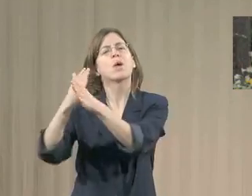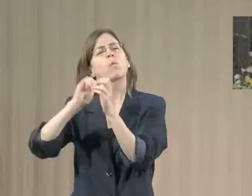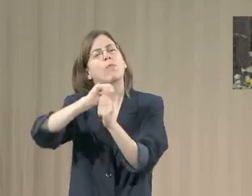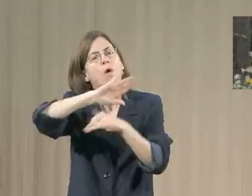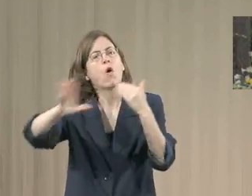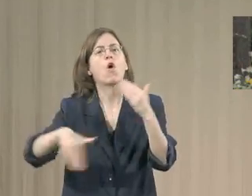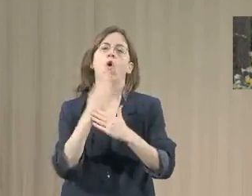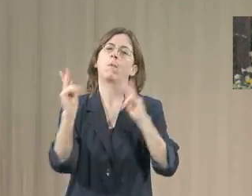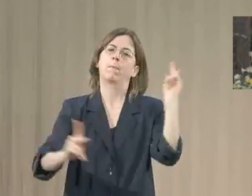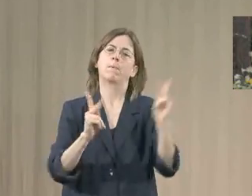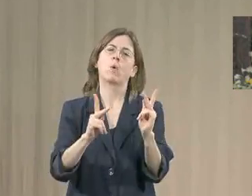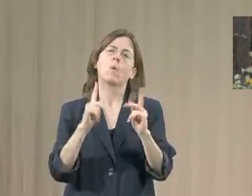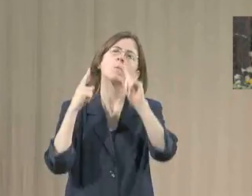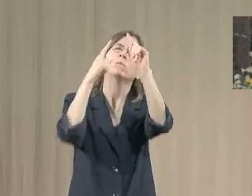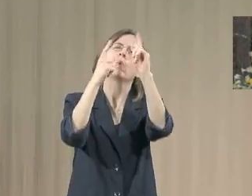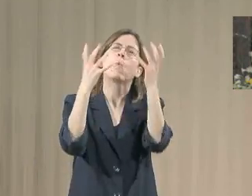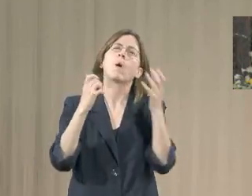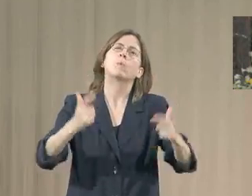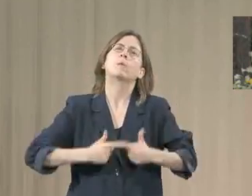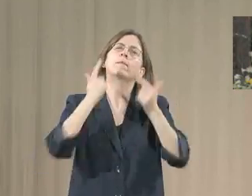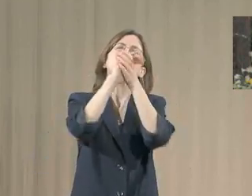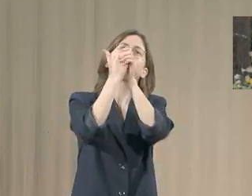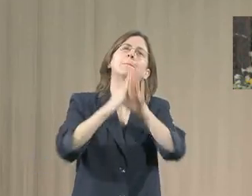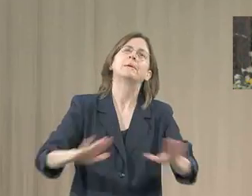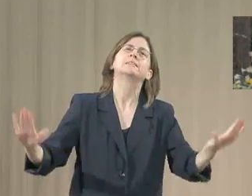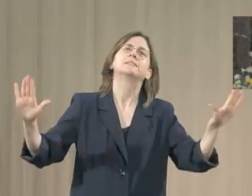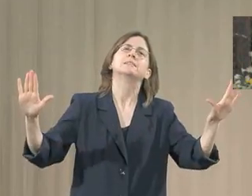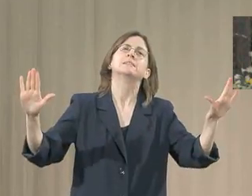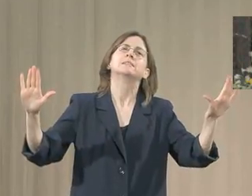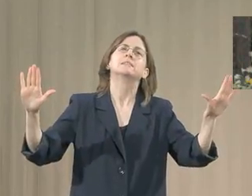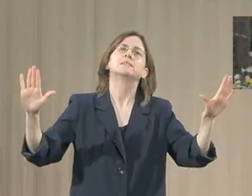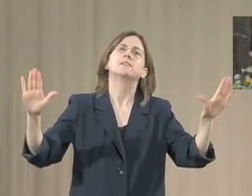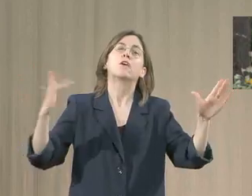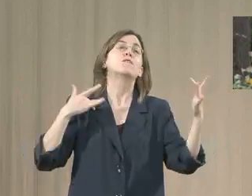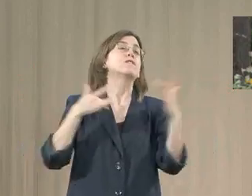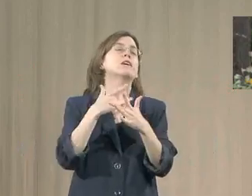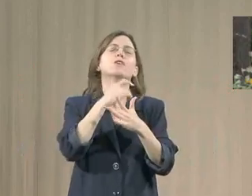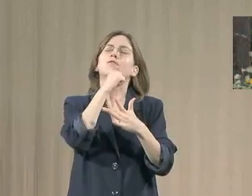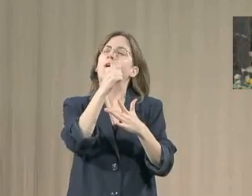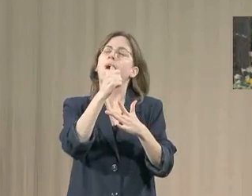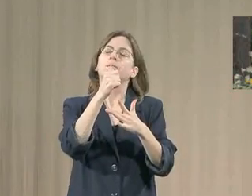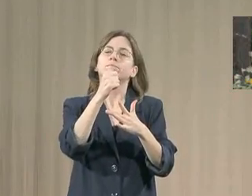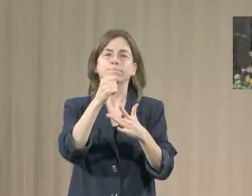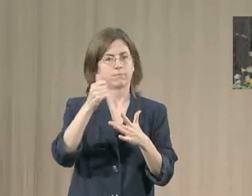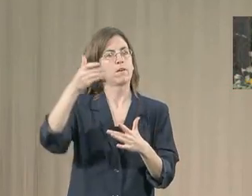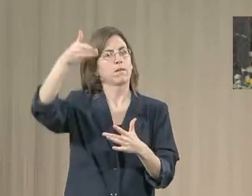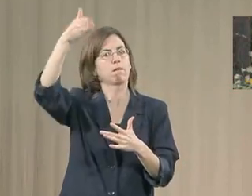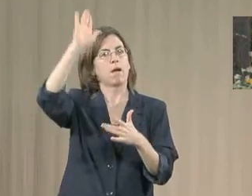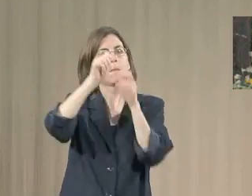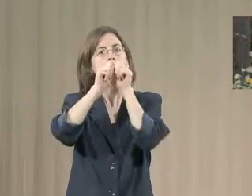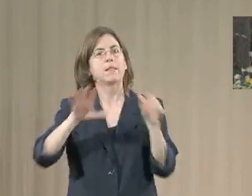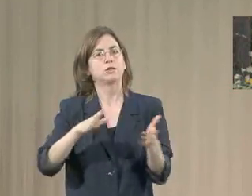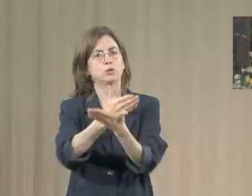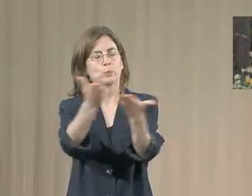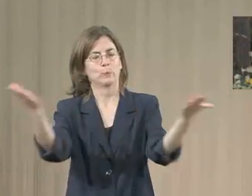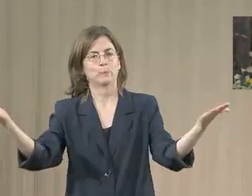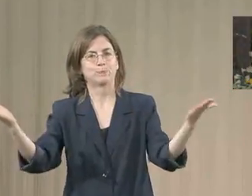shared with all people who long to live in peace and free from fear. May God bless you.